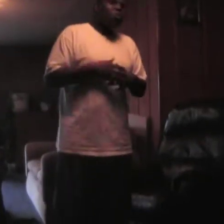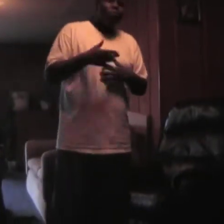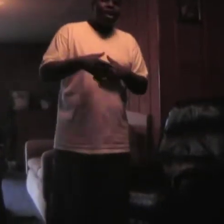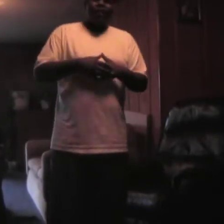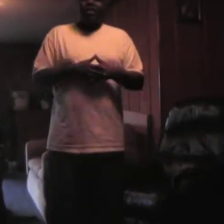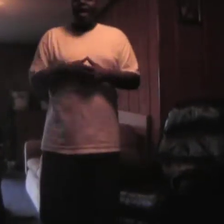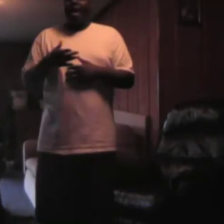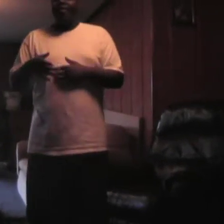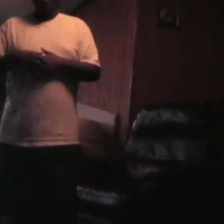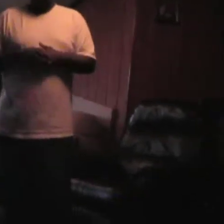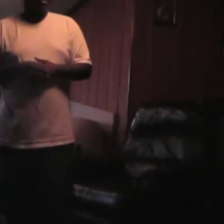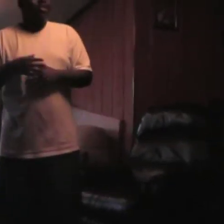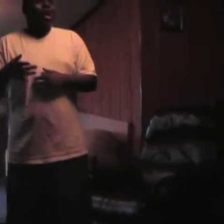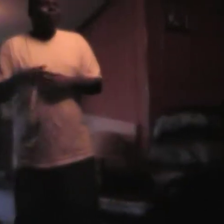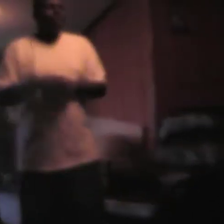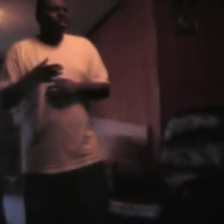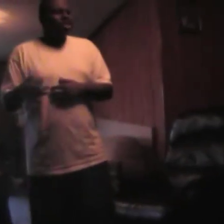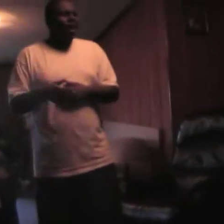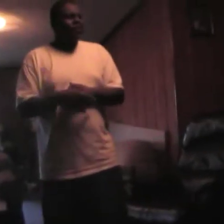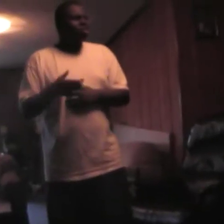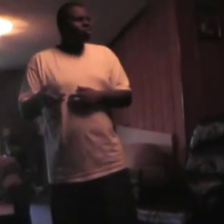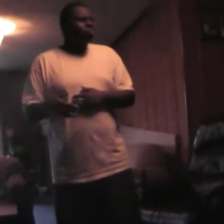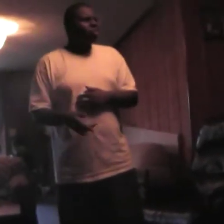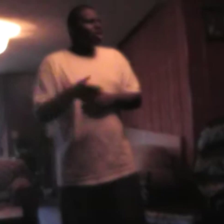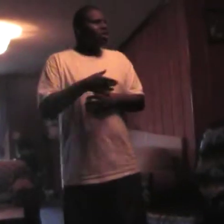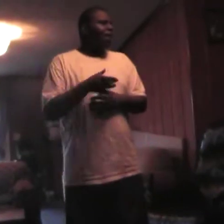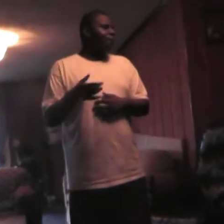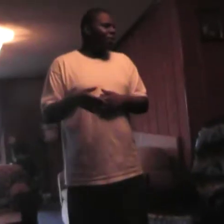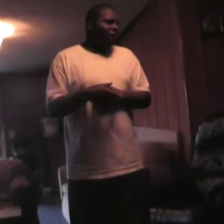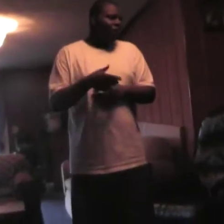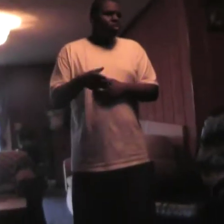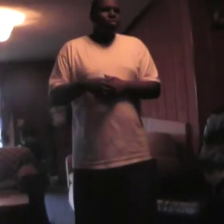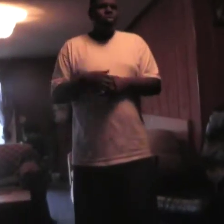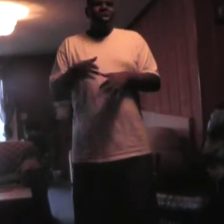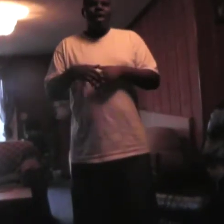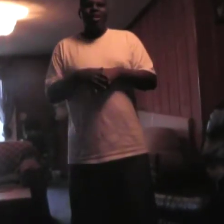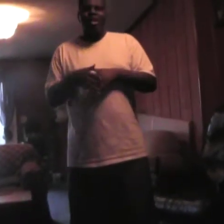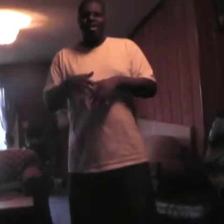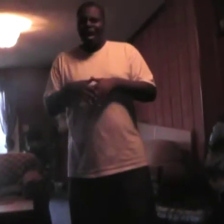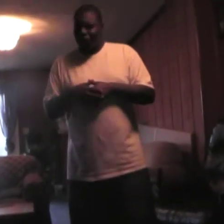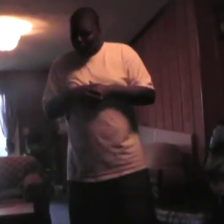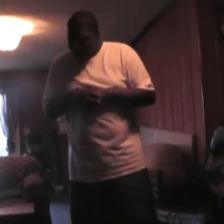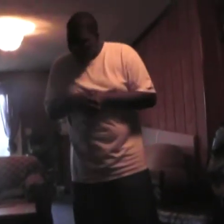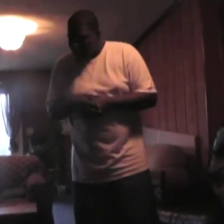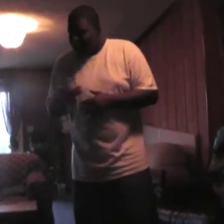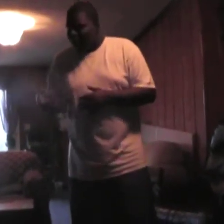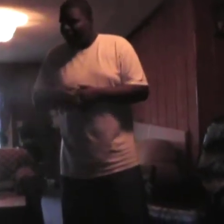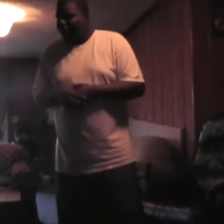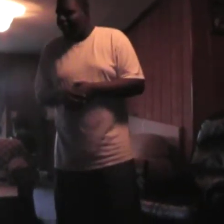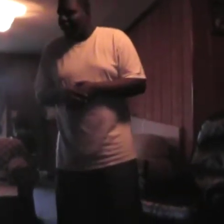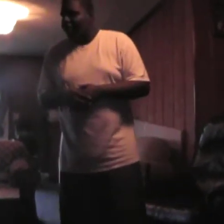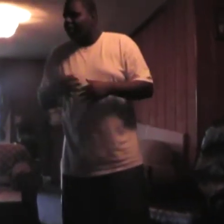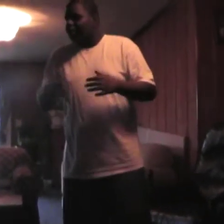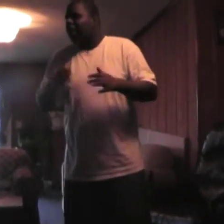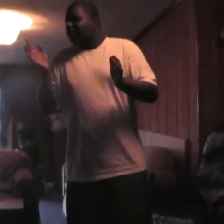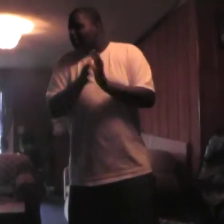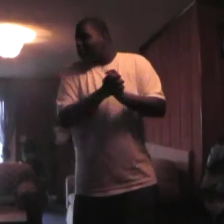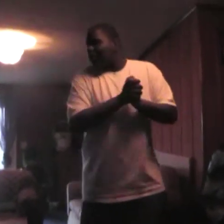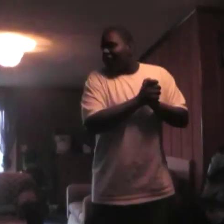doing? Matter of fact, I'll the man stop being chopped and screwed. Stop, got the truth. Now we've stopped and popped. Matter of fact, you've